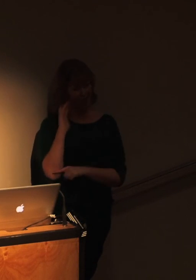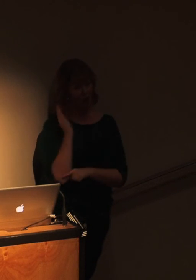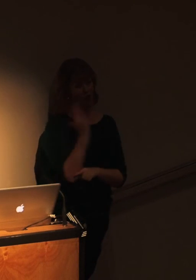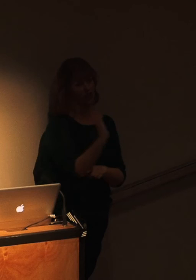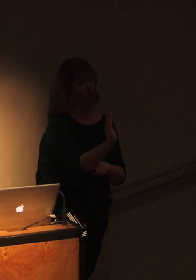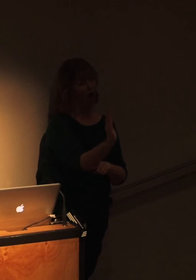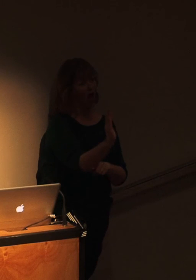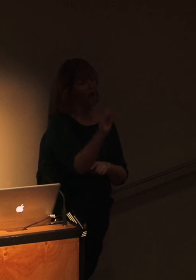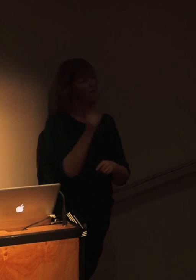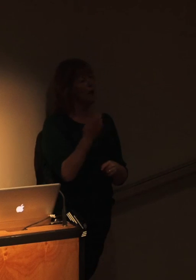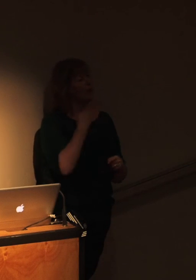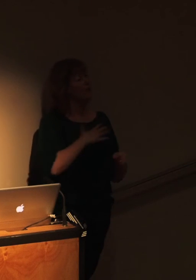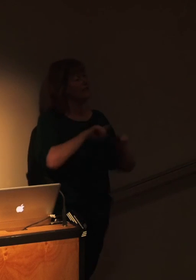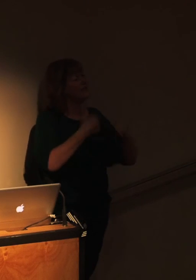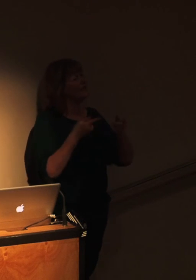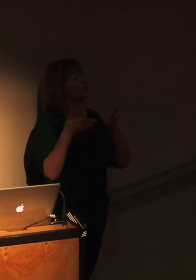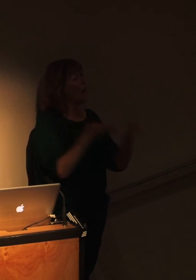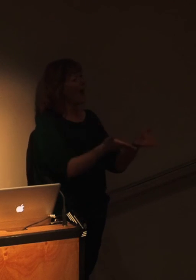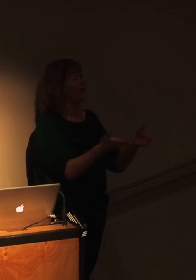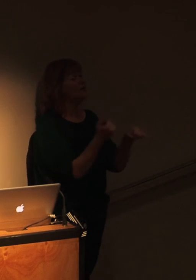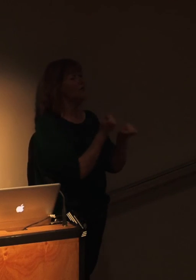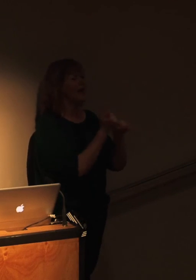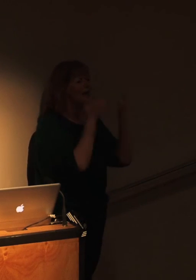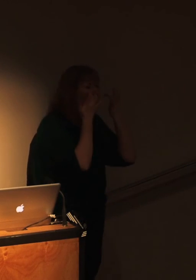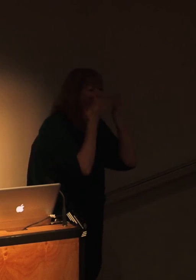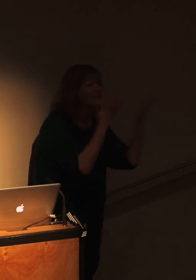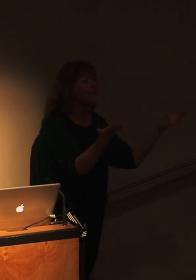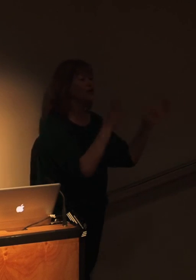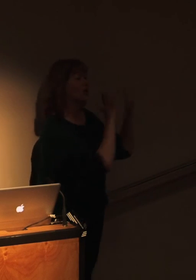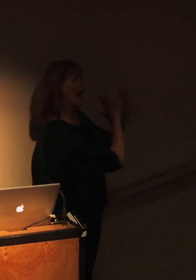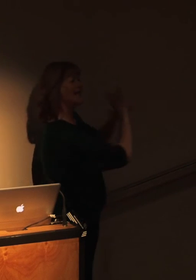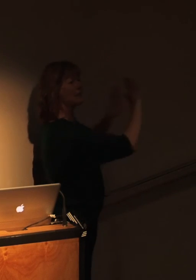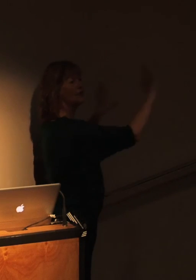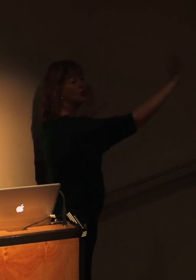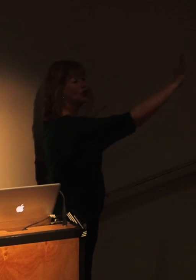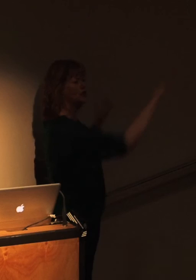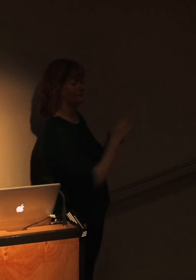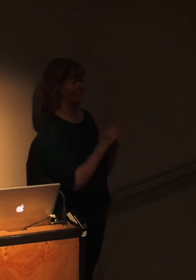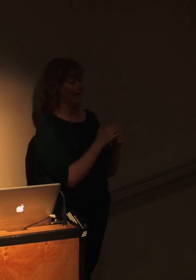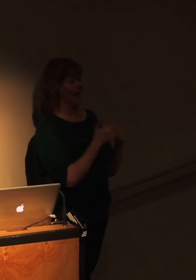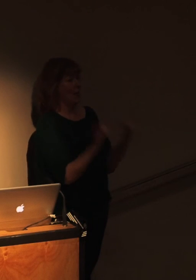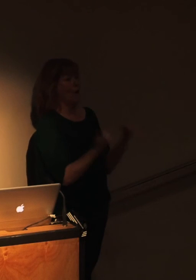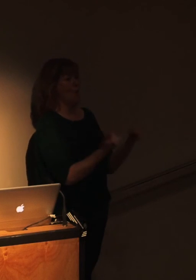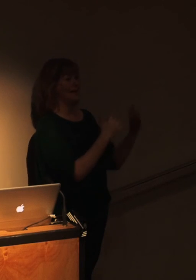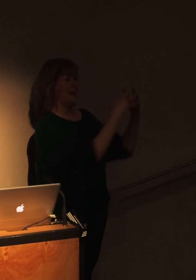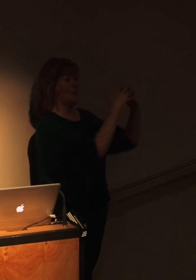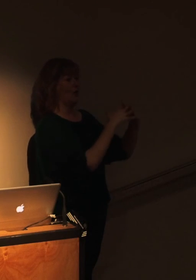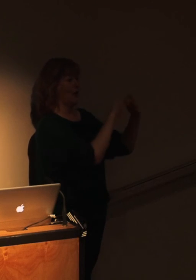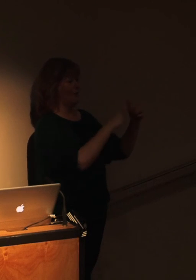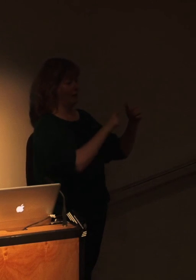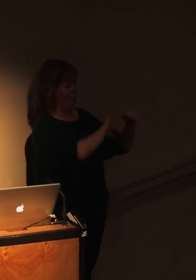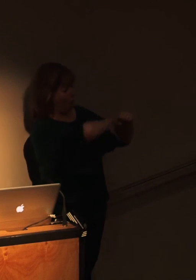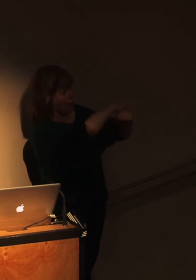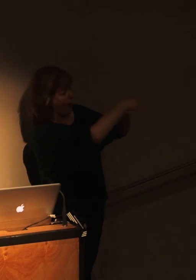hands-on way of doing that. So we created a big exhibition that's currently, it's in the States, it's travelling the world. And one of the messages that we wanted to get